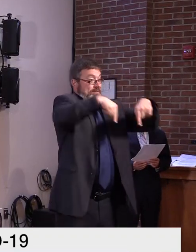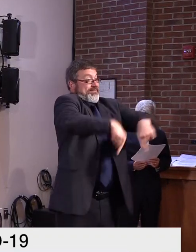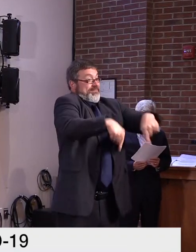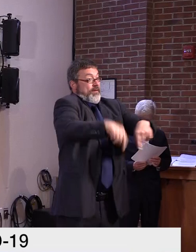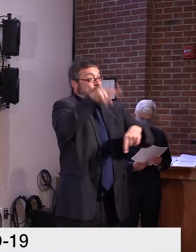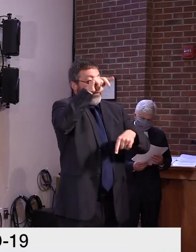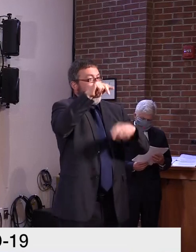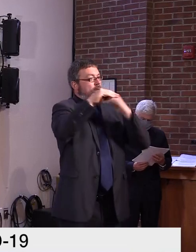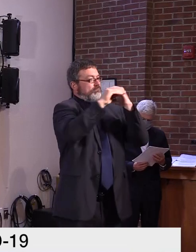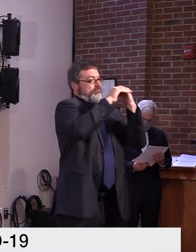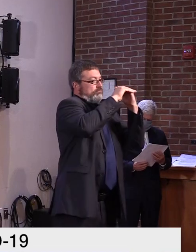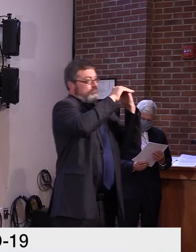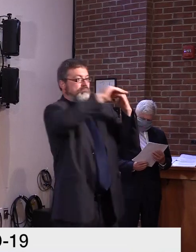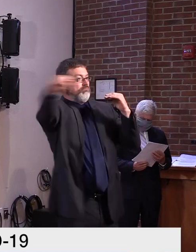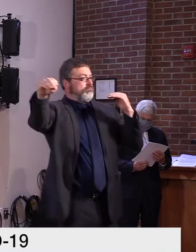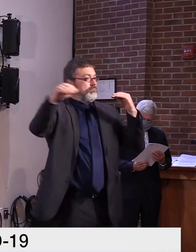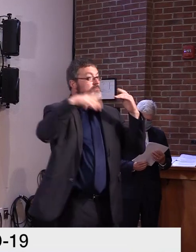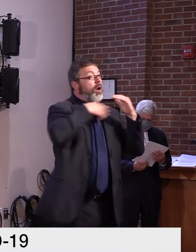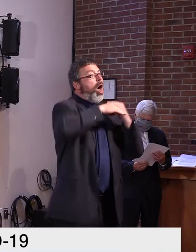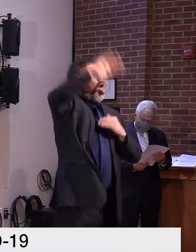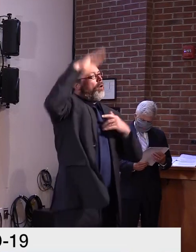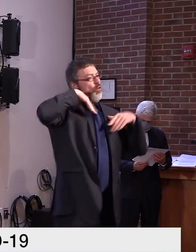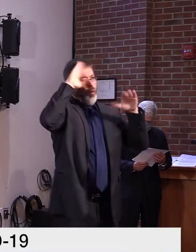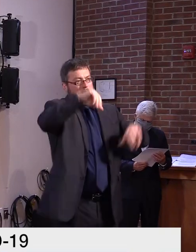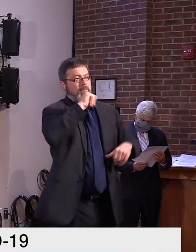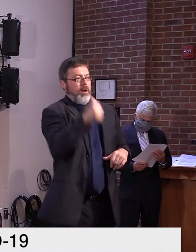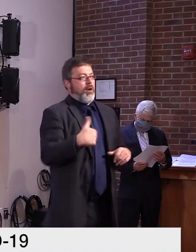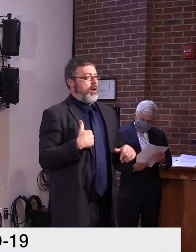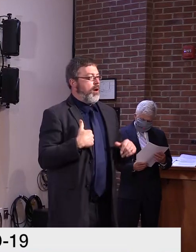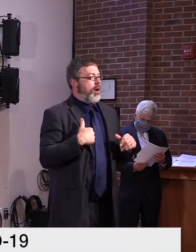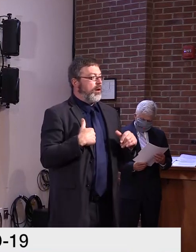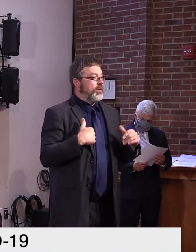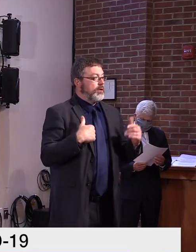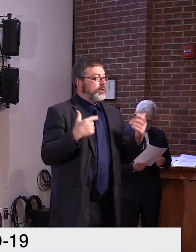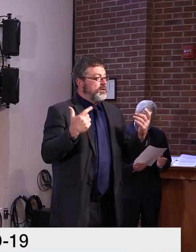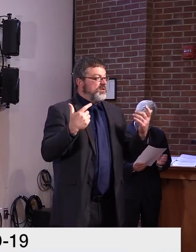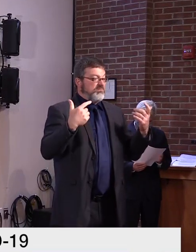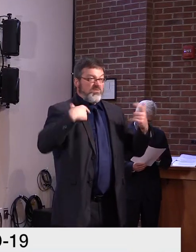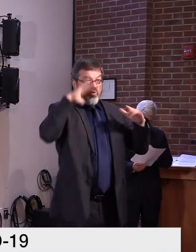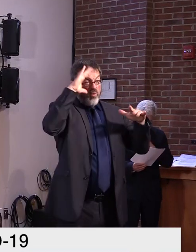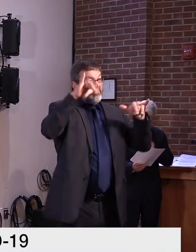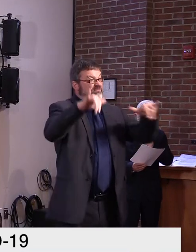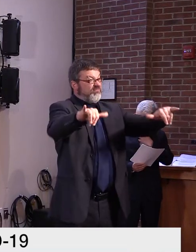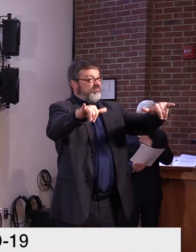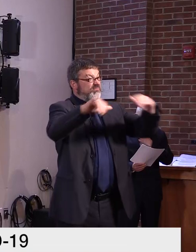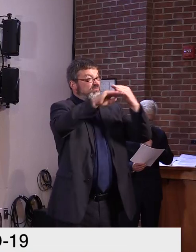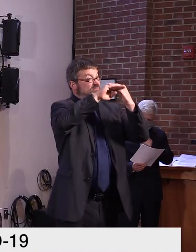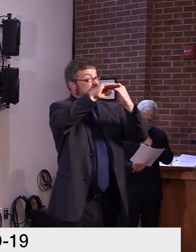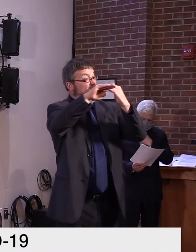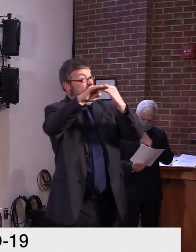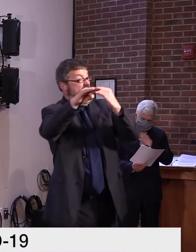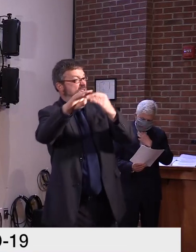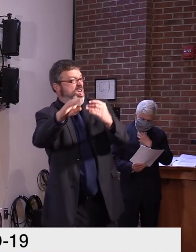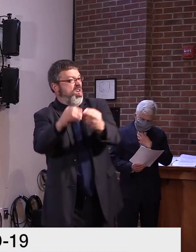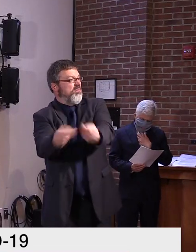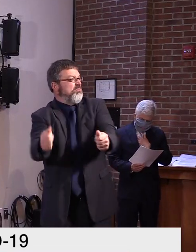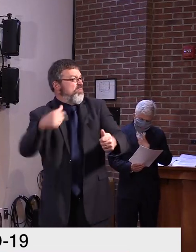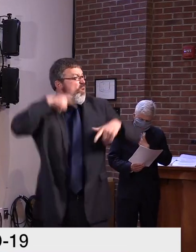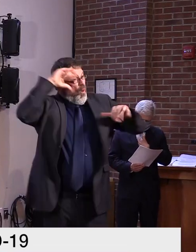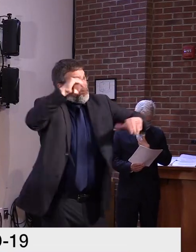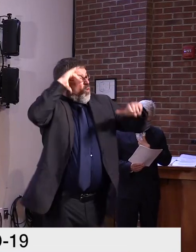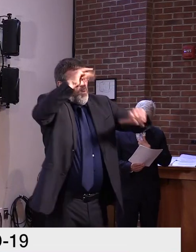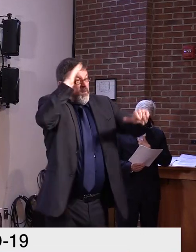will go smoothly for them. But this whole, uh, business about restarting anything, uh, really,